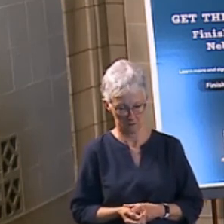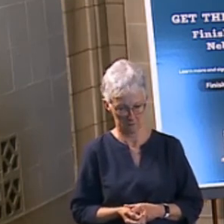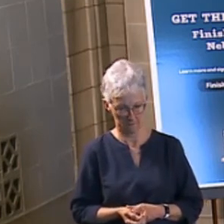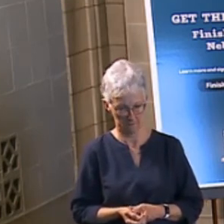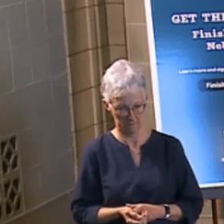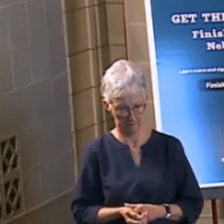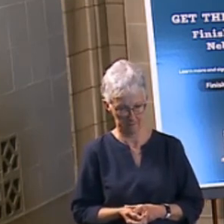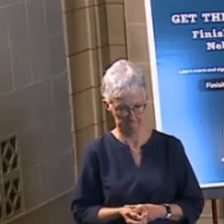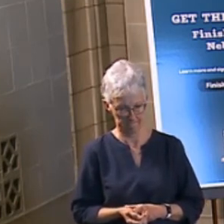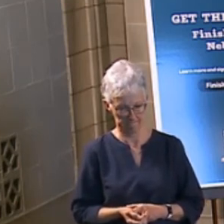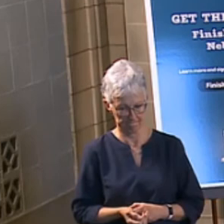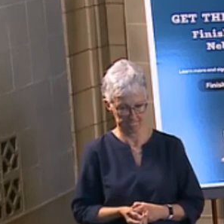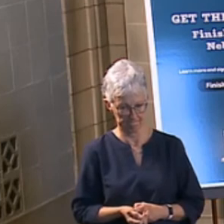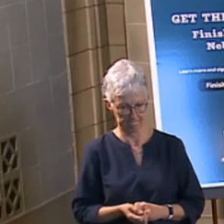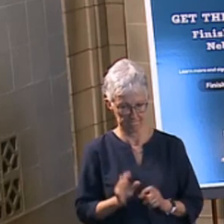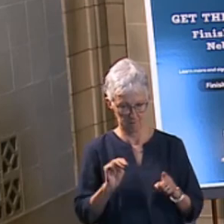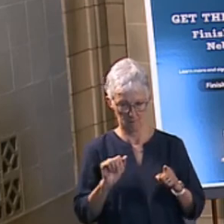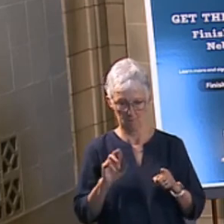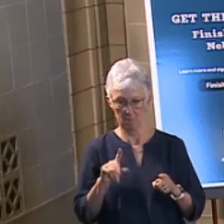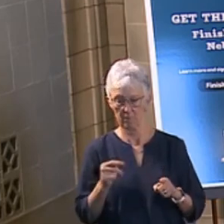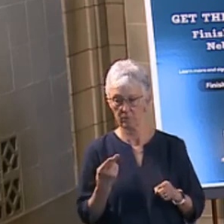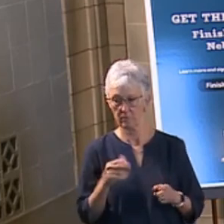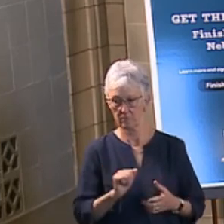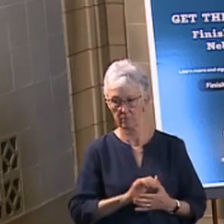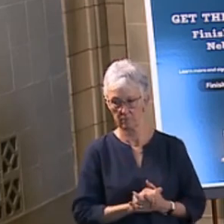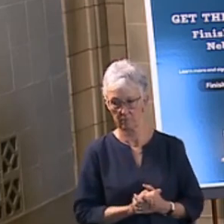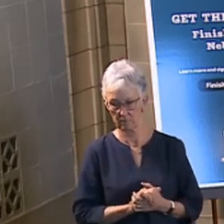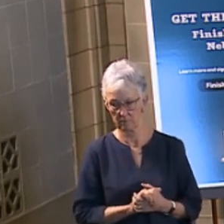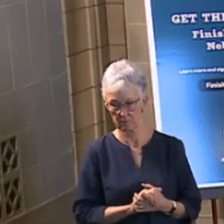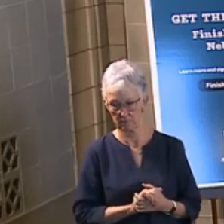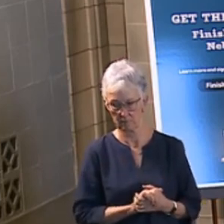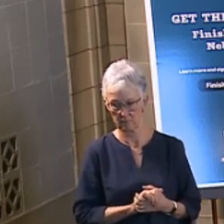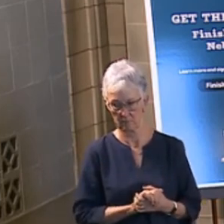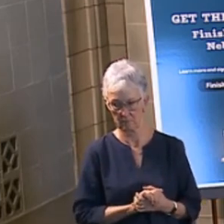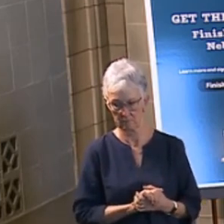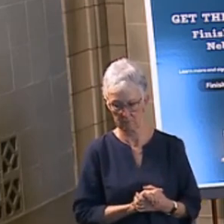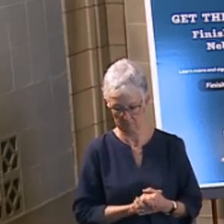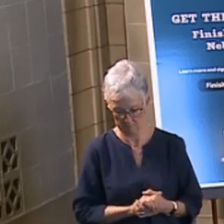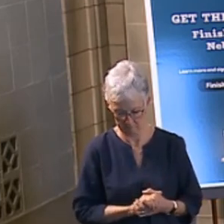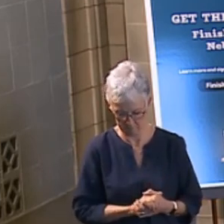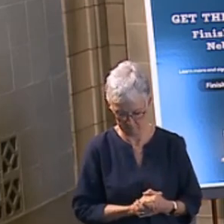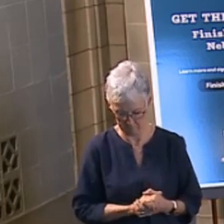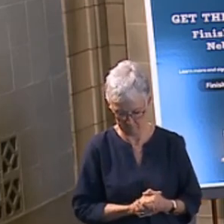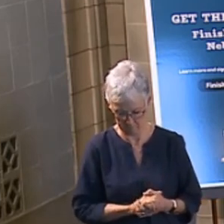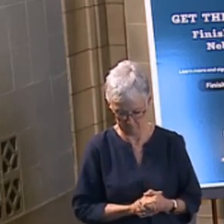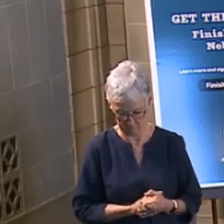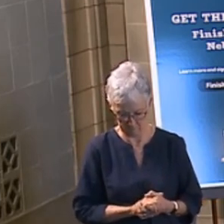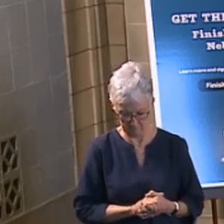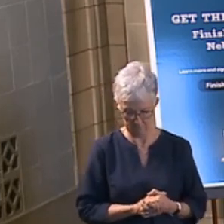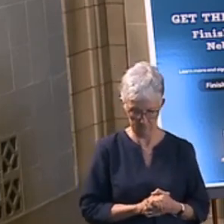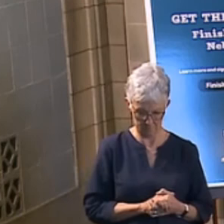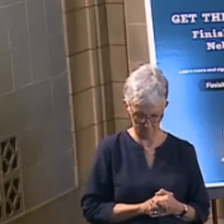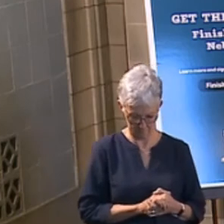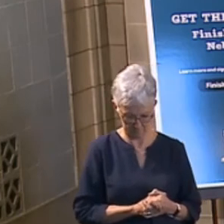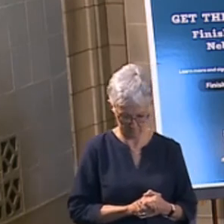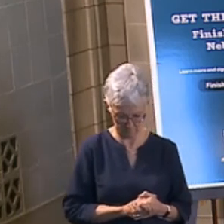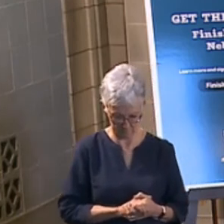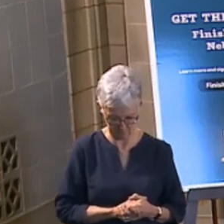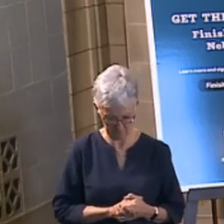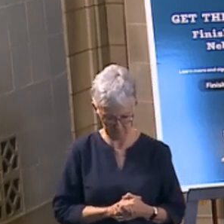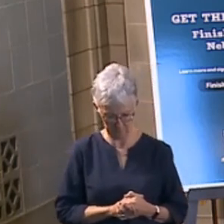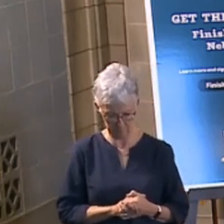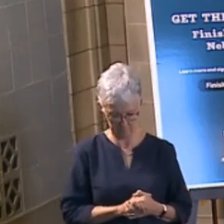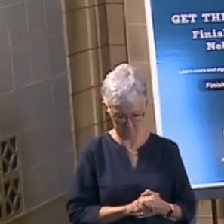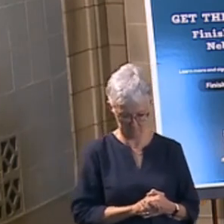Yeah, Martha. In the past, you have said that you don't want to weigh in on bills